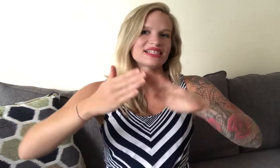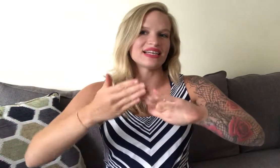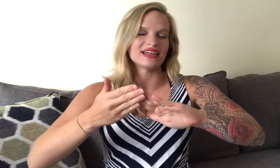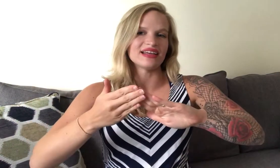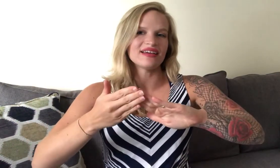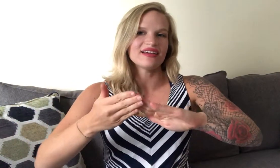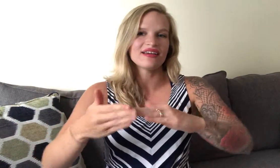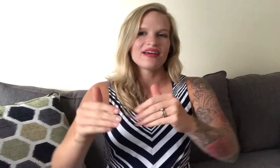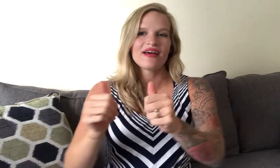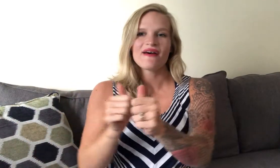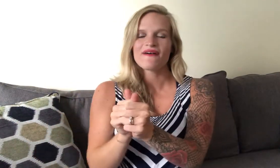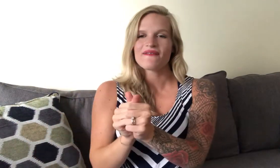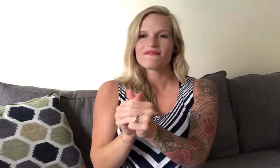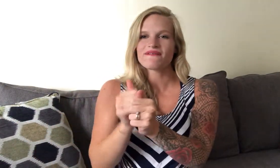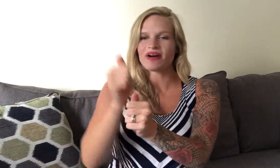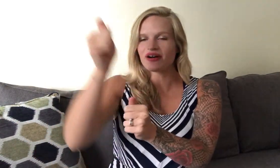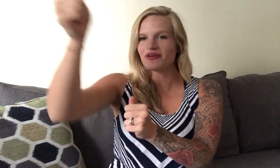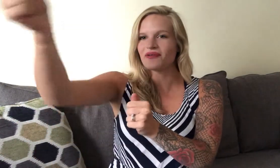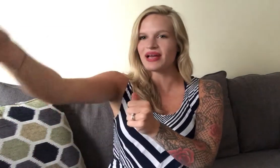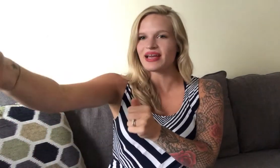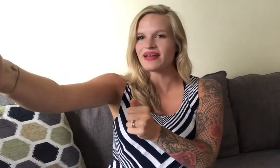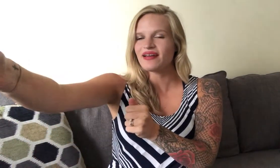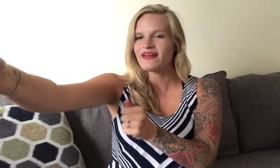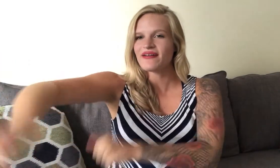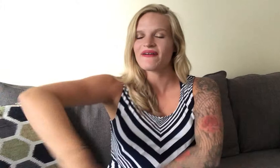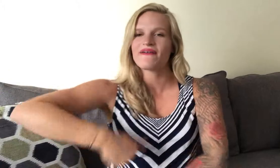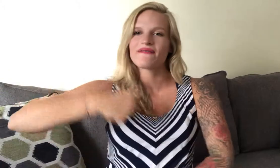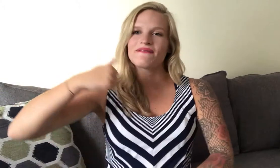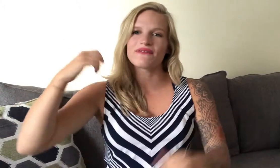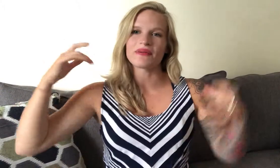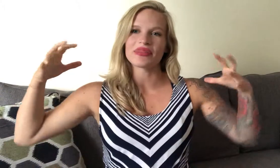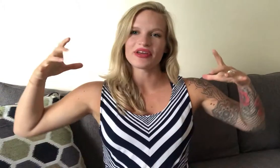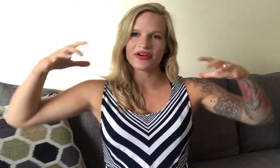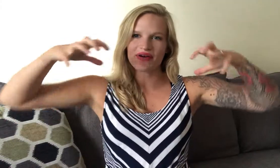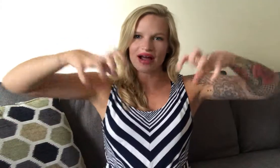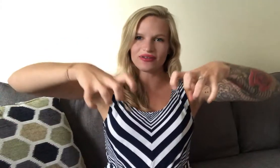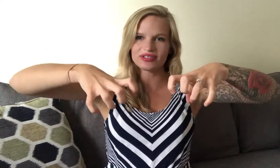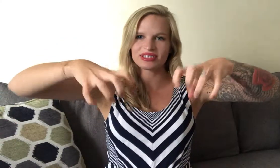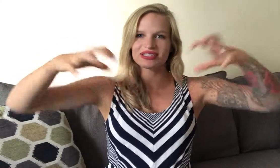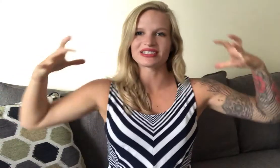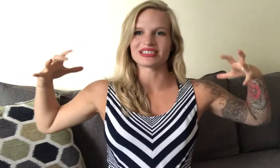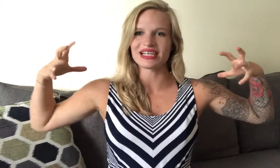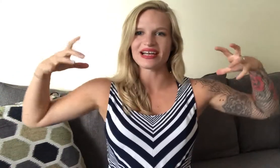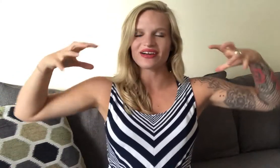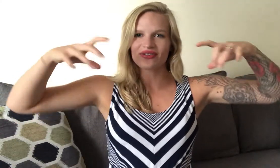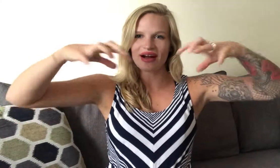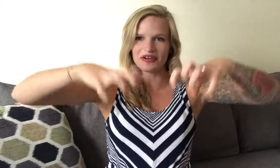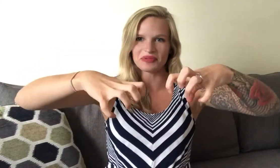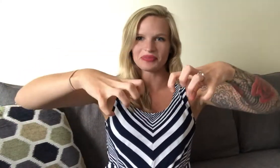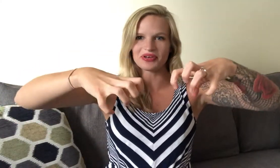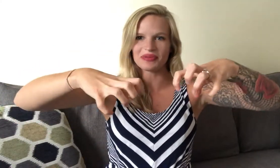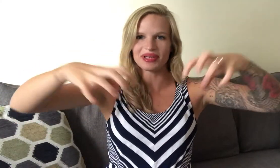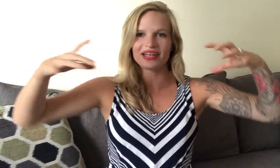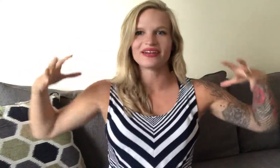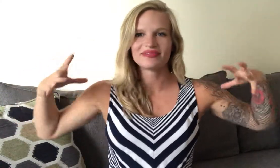city far away from the crowds this is like a crowd of people coming in